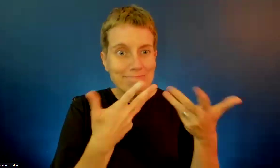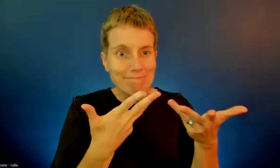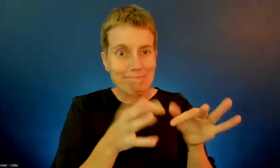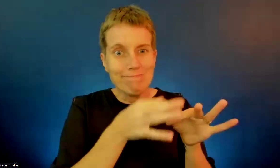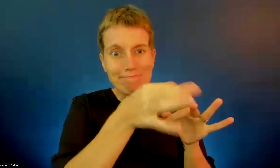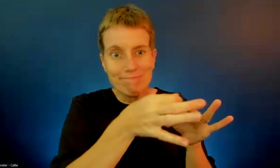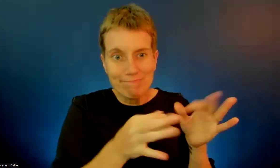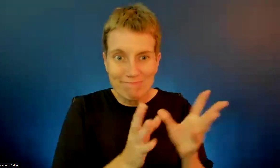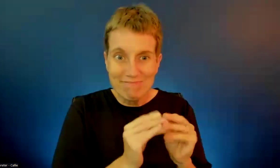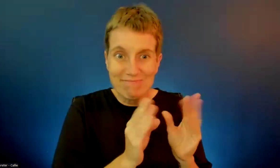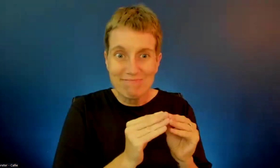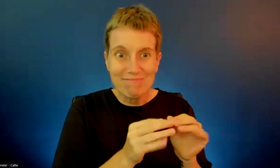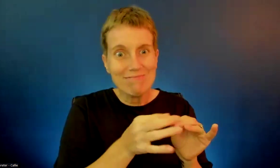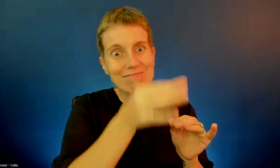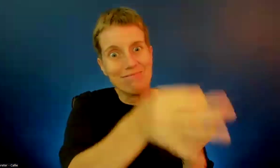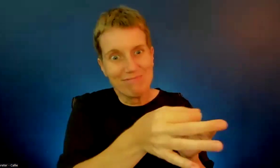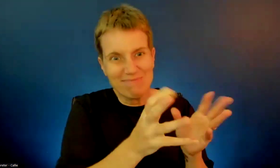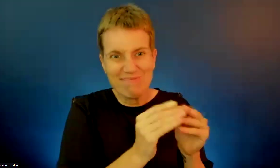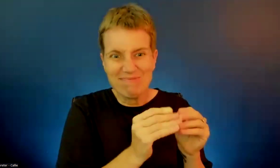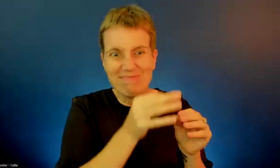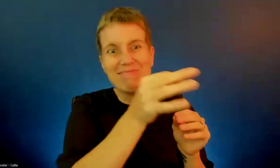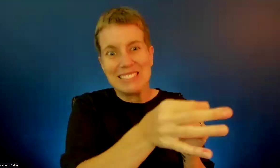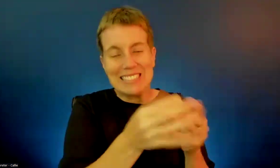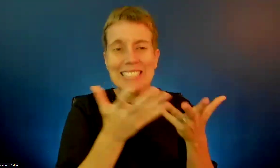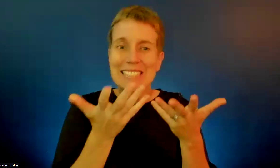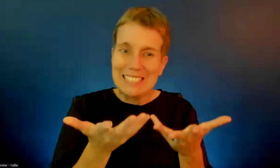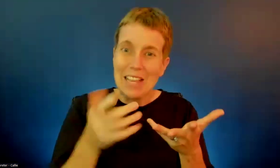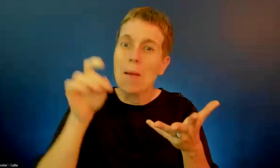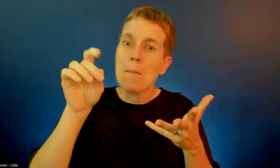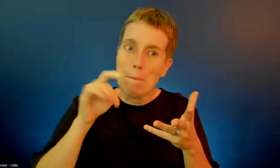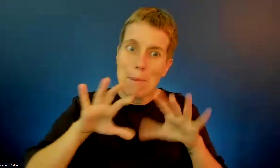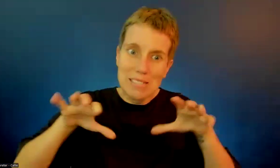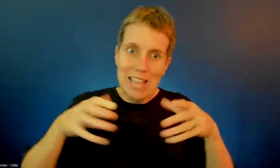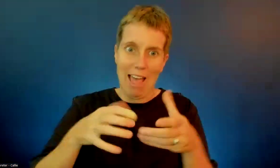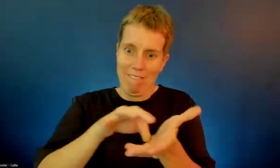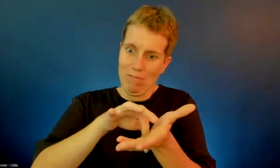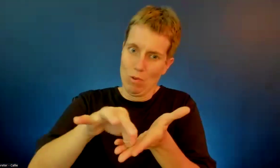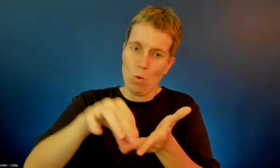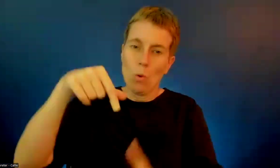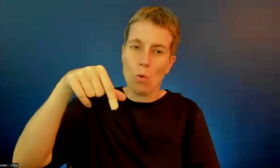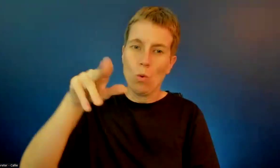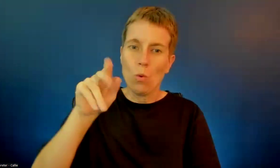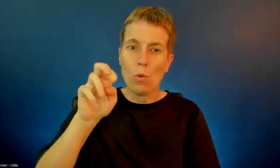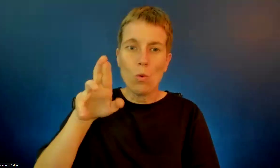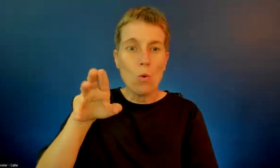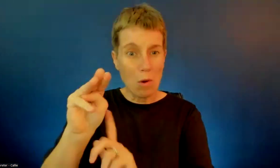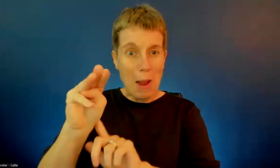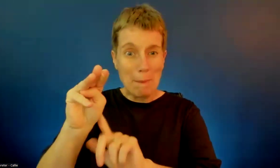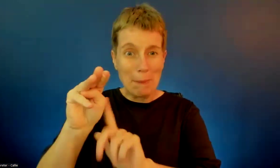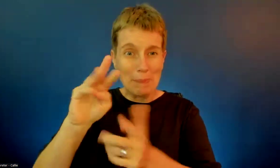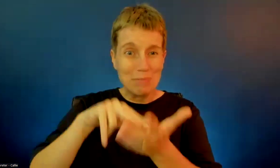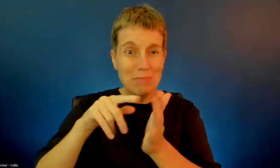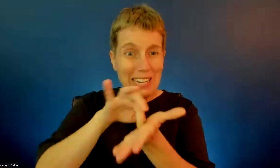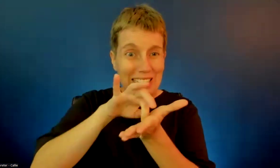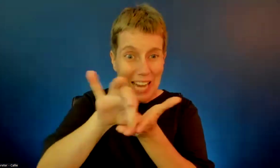because we're a government entity, we can't meet unless we have a quorum. That's just the rule. And if we break that